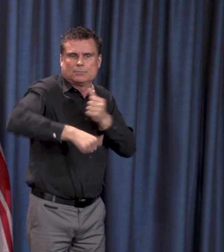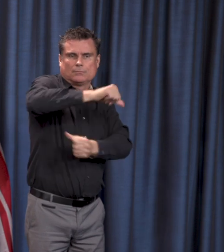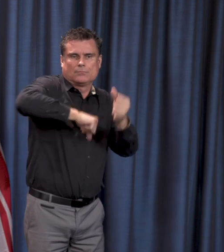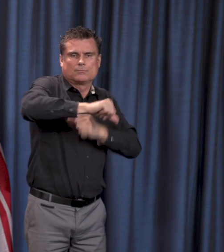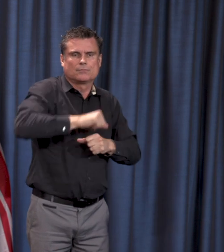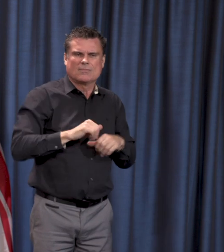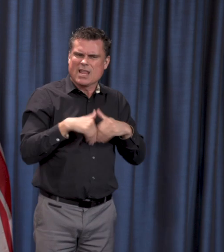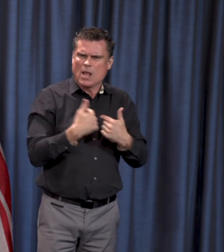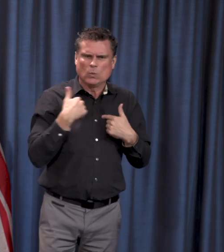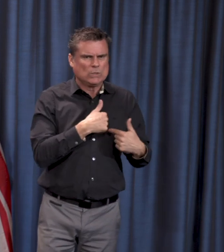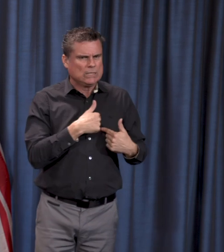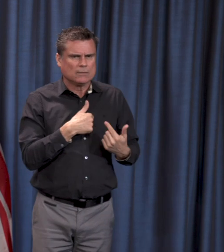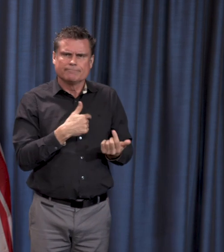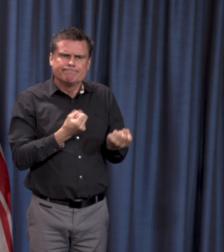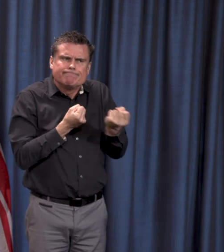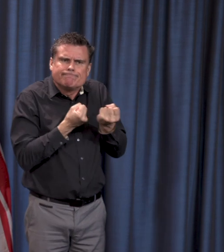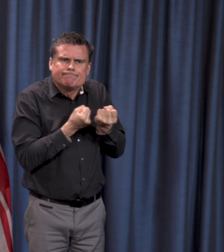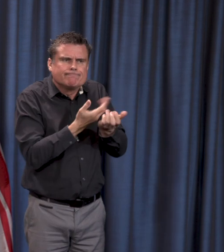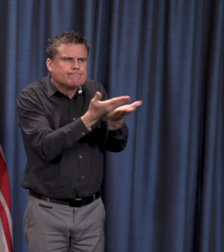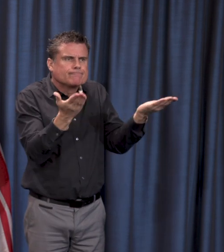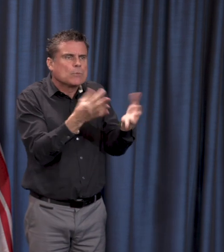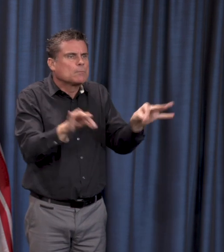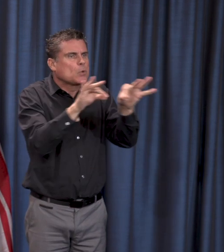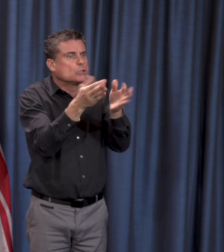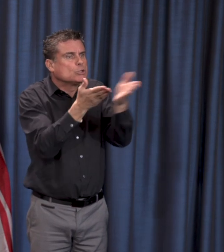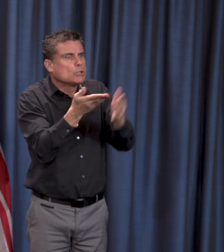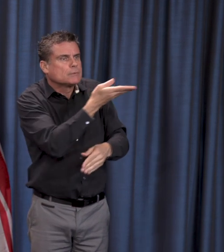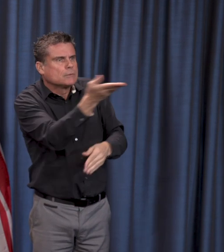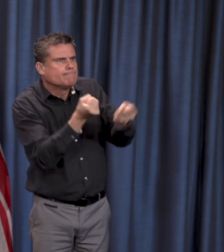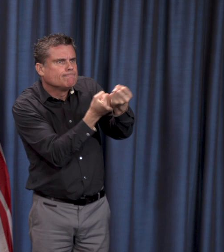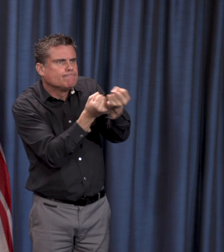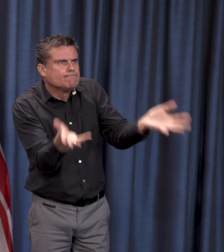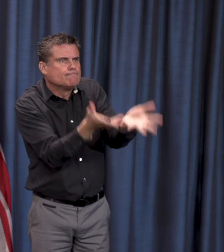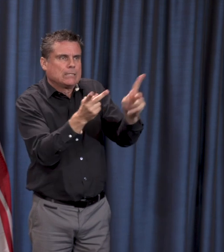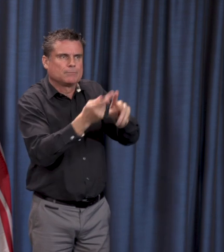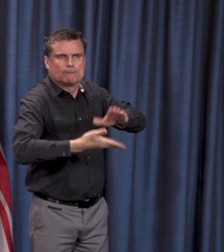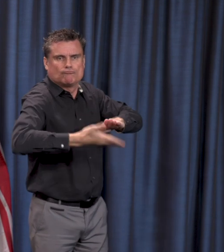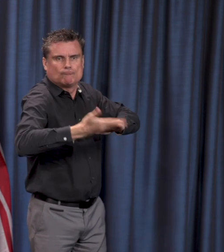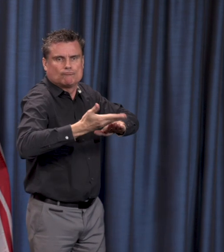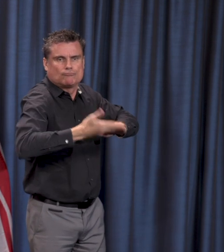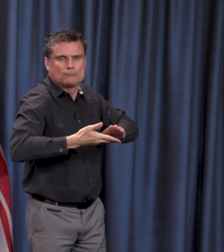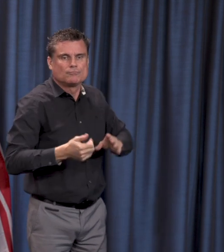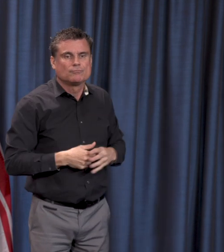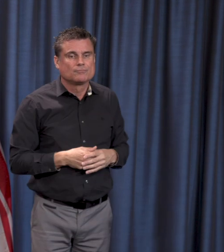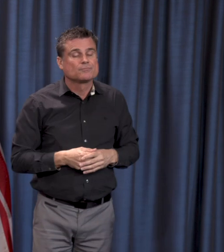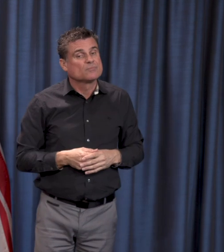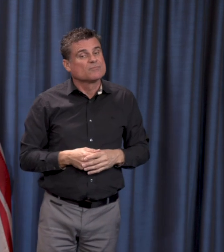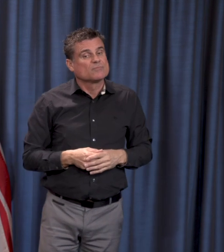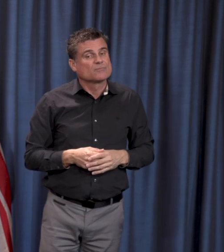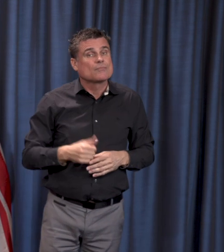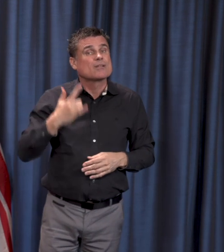Most people make comparisons between jurisdictions. Just note that in California, for example, the industry